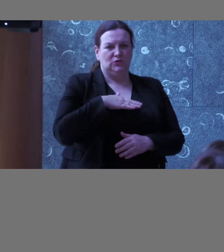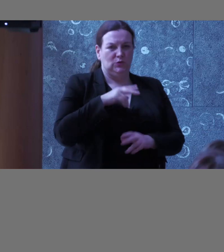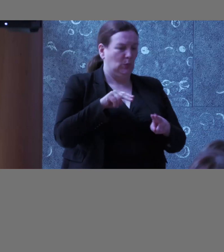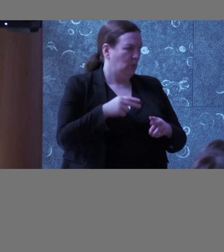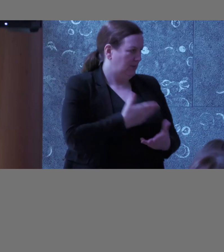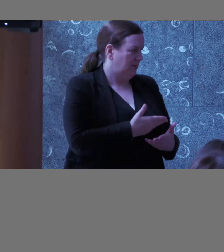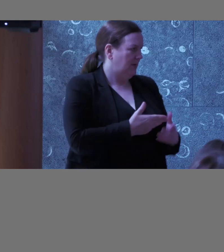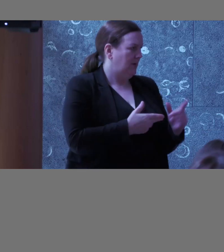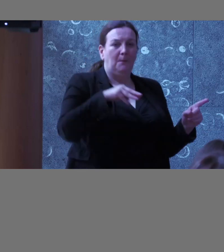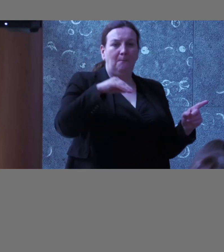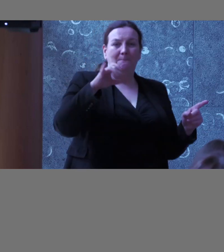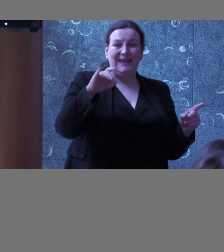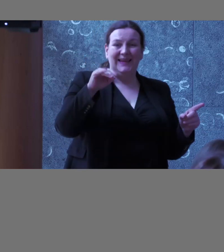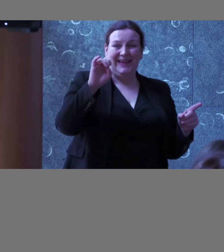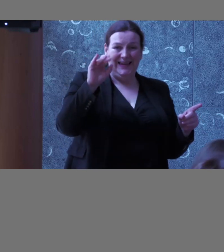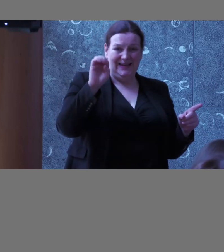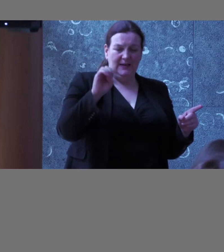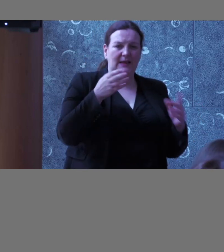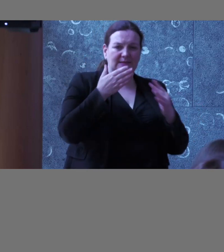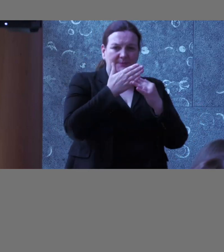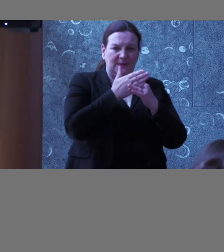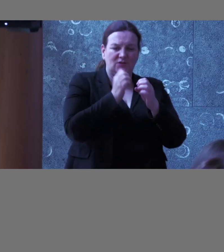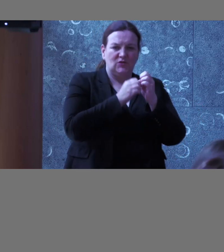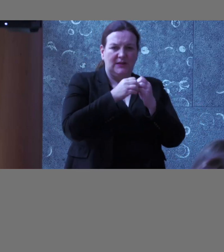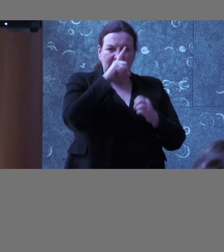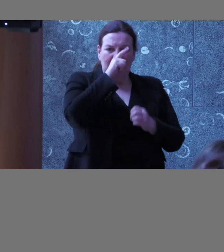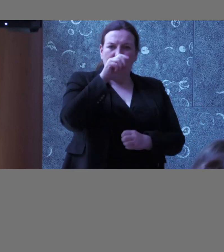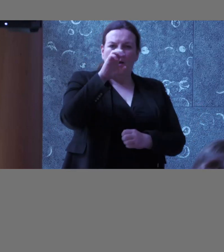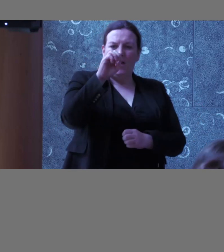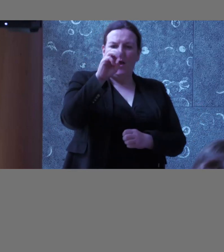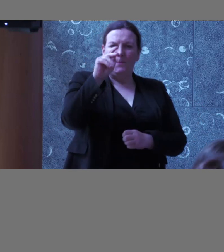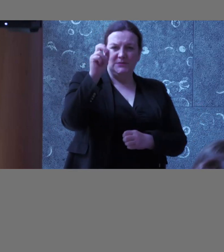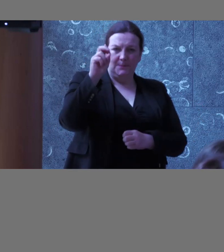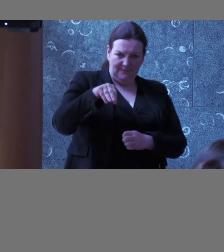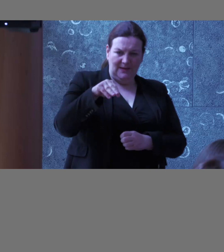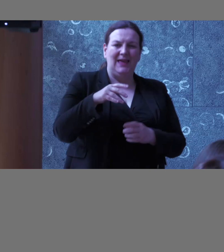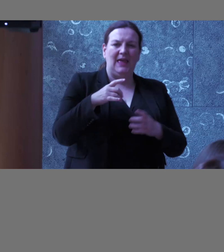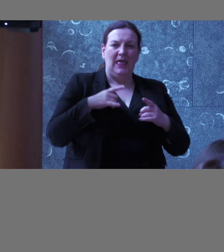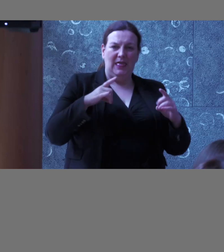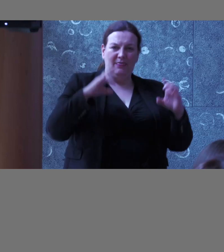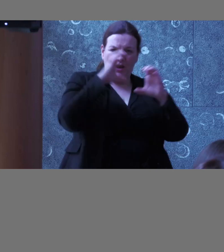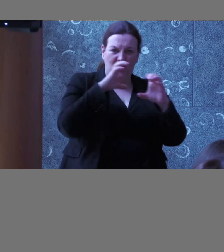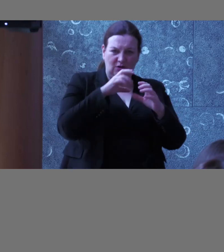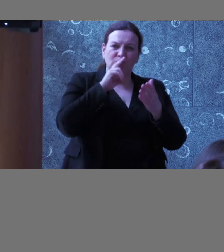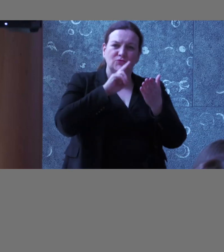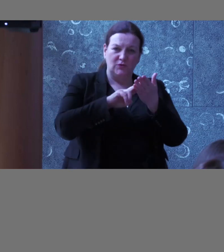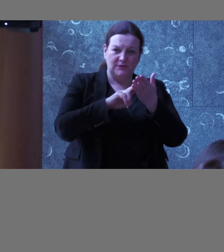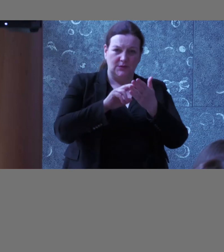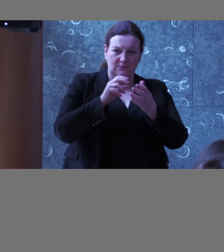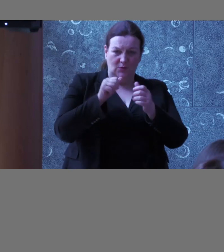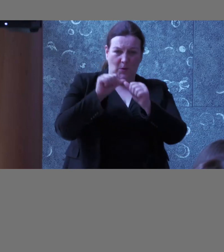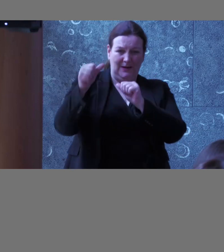Hey, everyone. I'm McKean. I'm an accessibility engineer at a company called Optum, which is a healthcare insurance company over in the States.